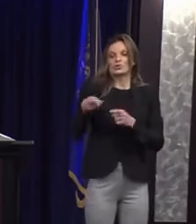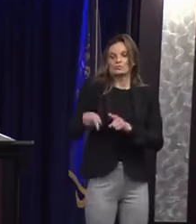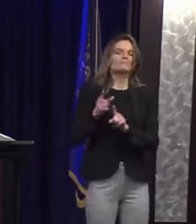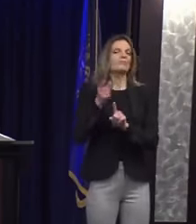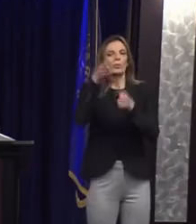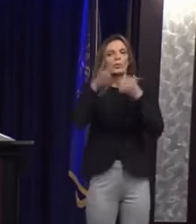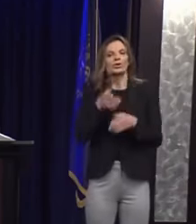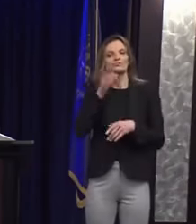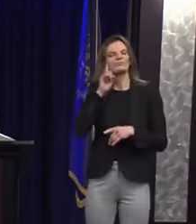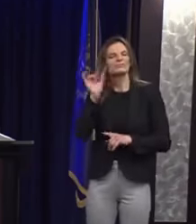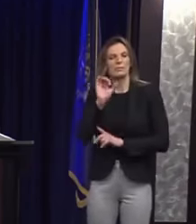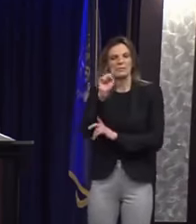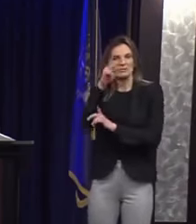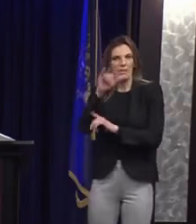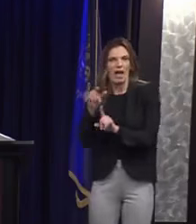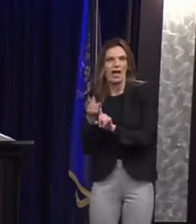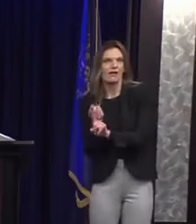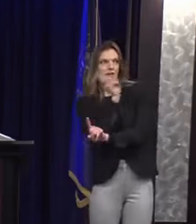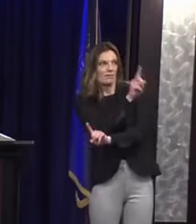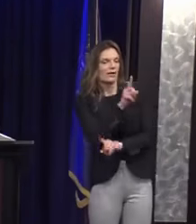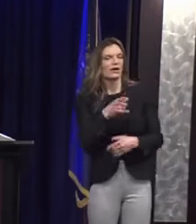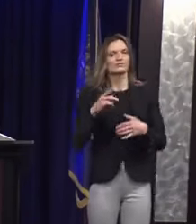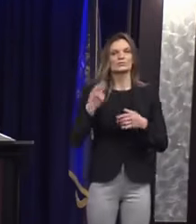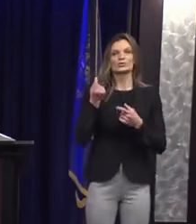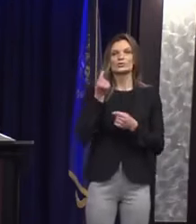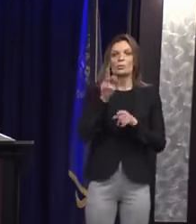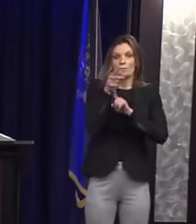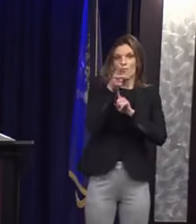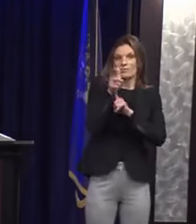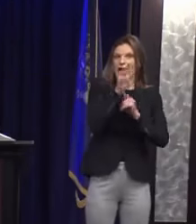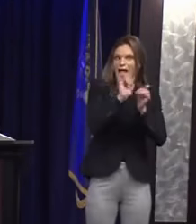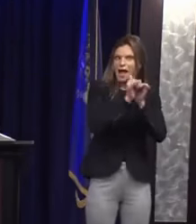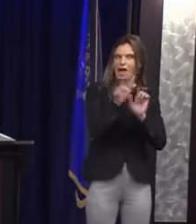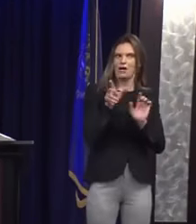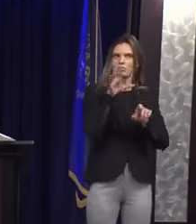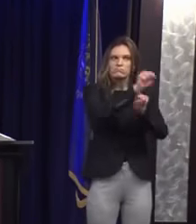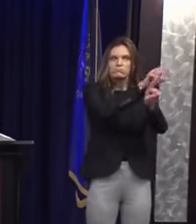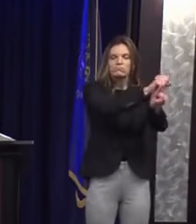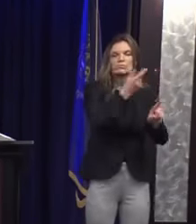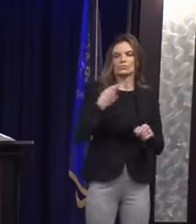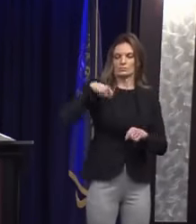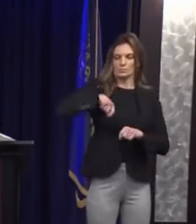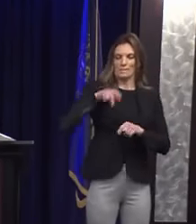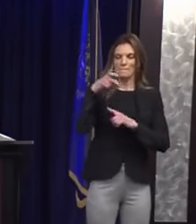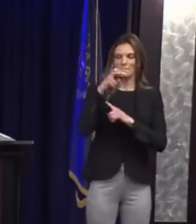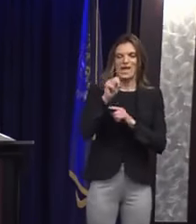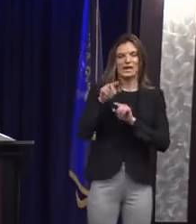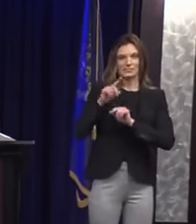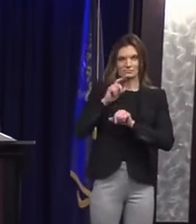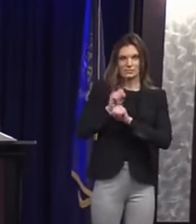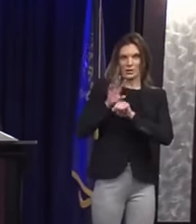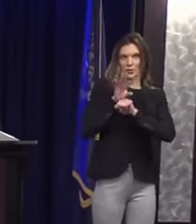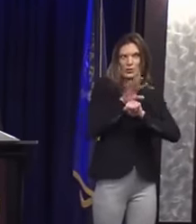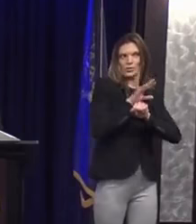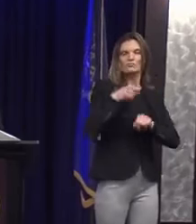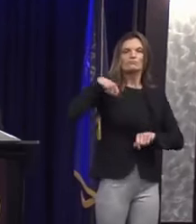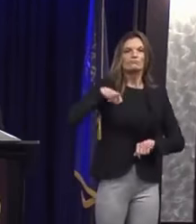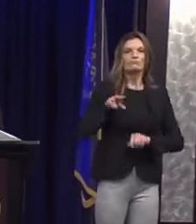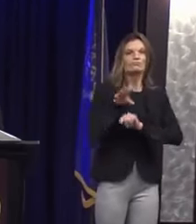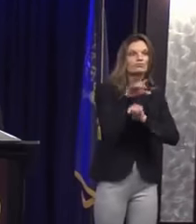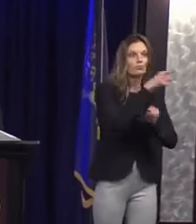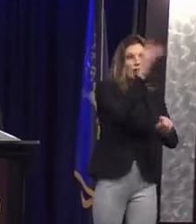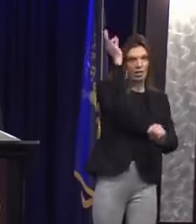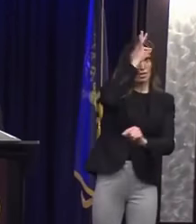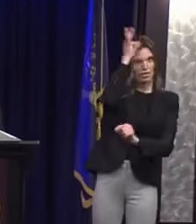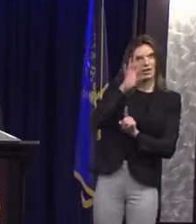Examples of the things Tissinger said during the training included, signing the petition will only